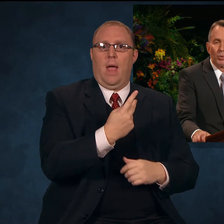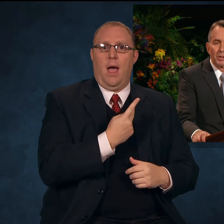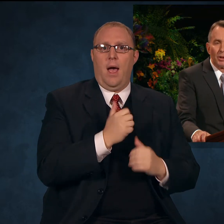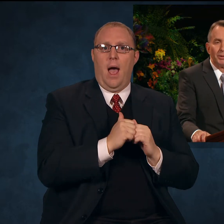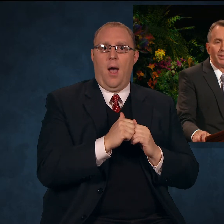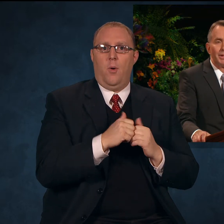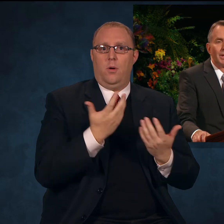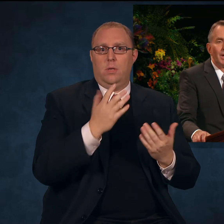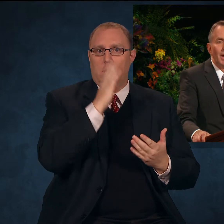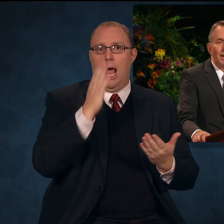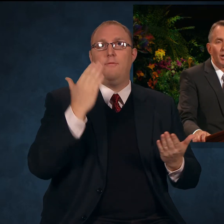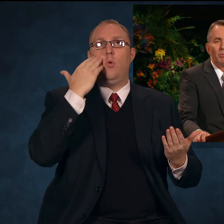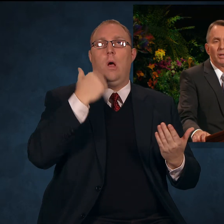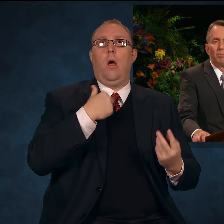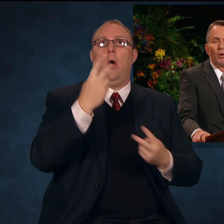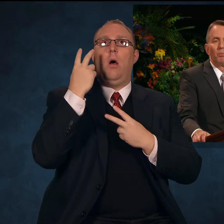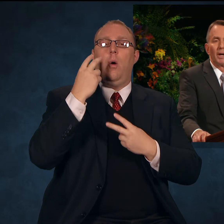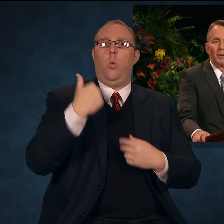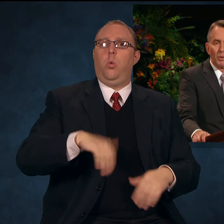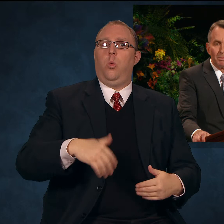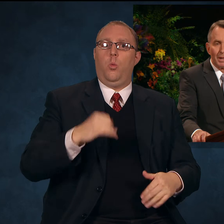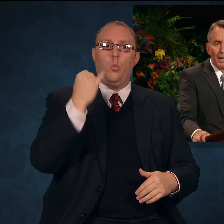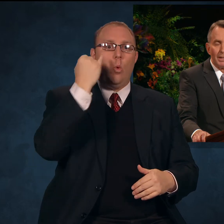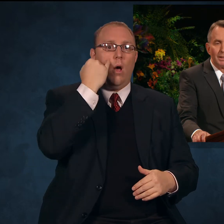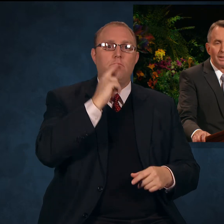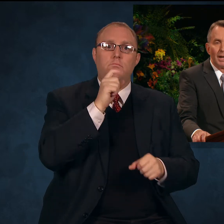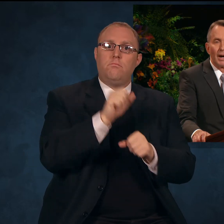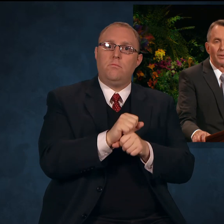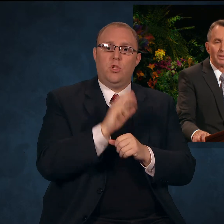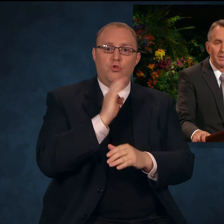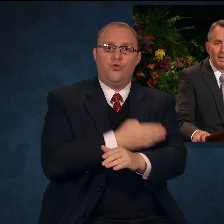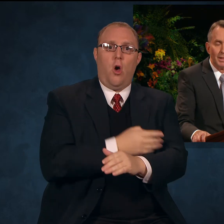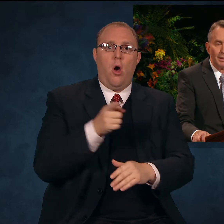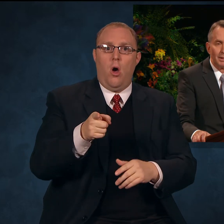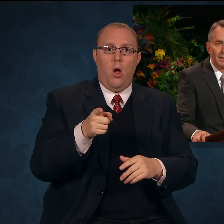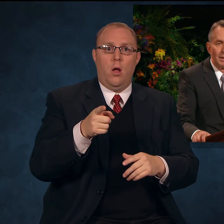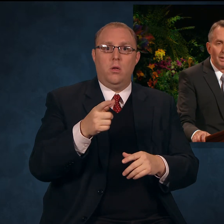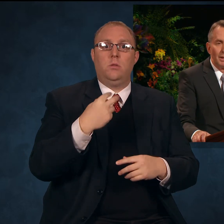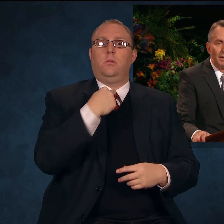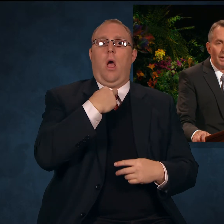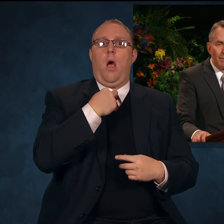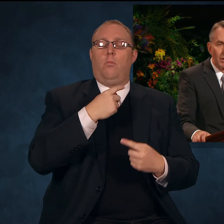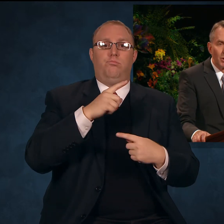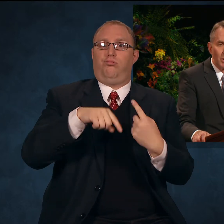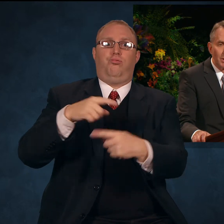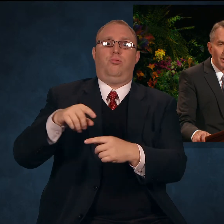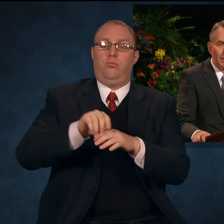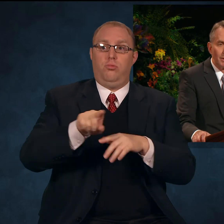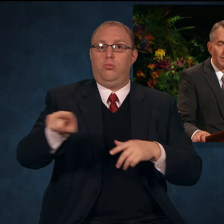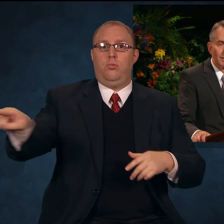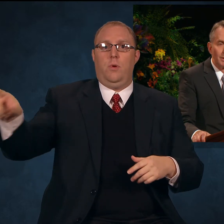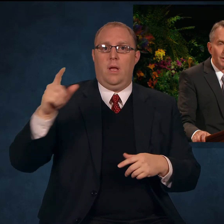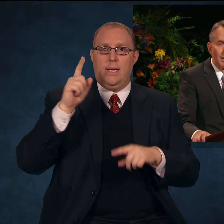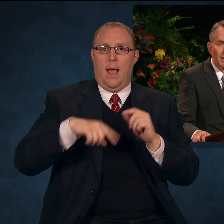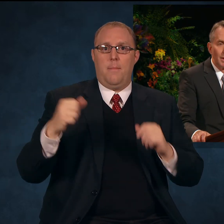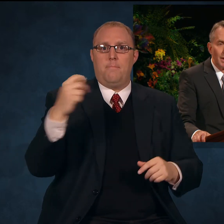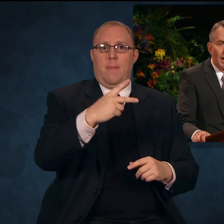example resulted in her being pulled by a riptide out to sea, never to return?